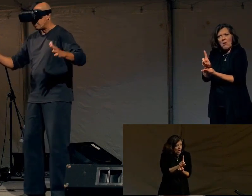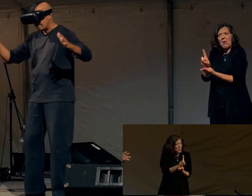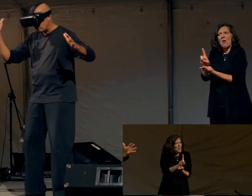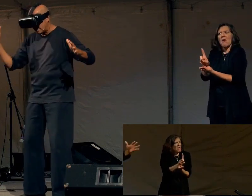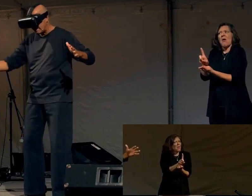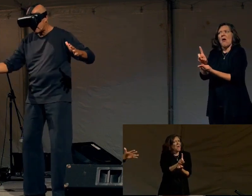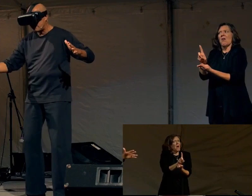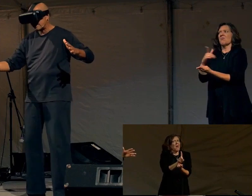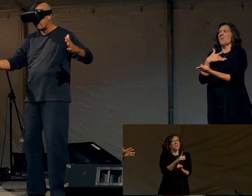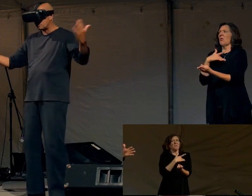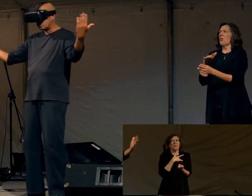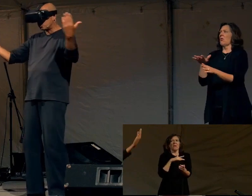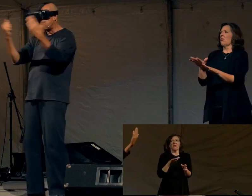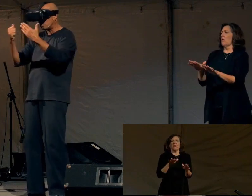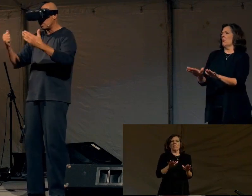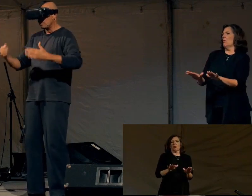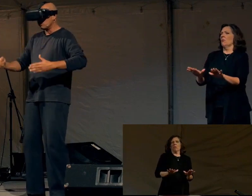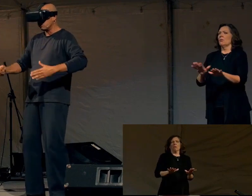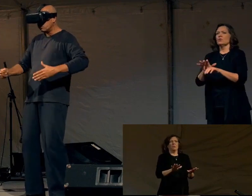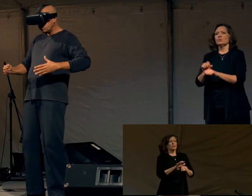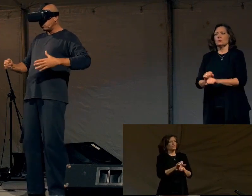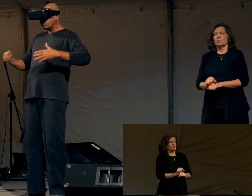the button, sir. I'm like, okay. Press the button.